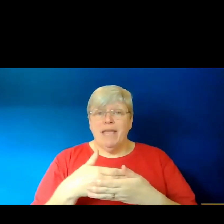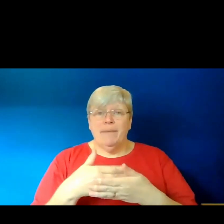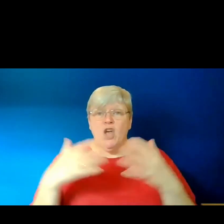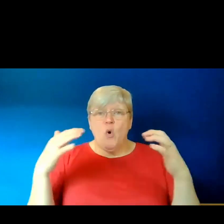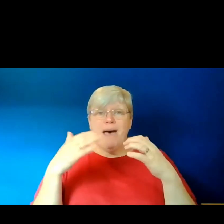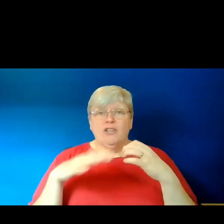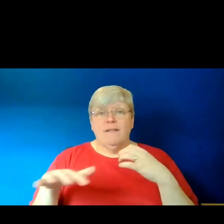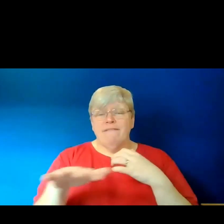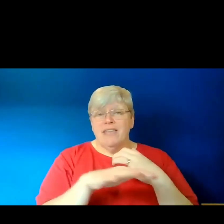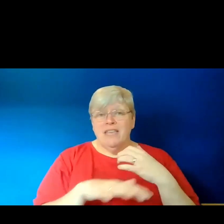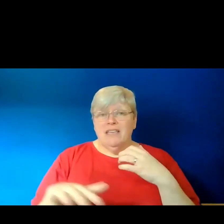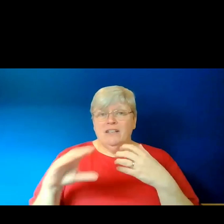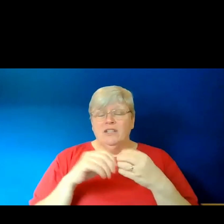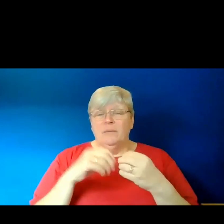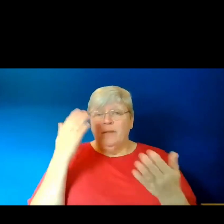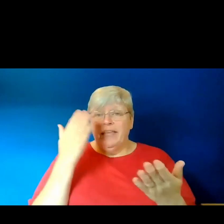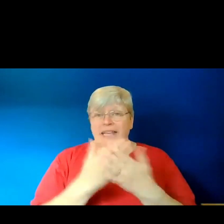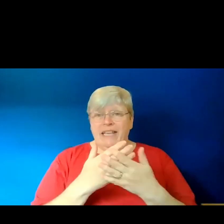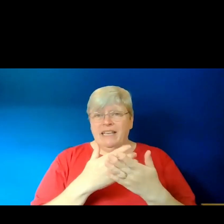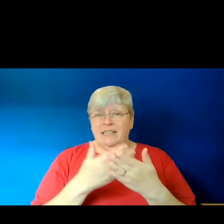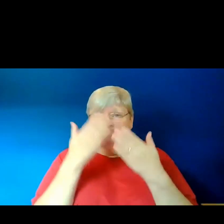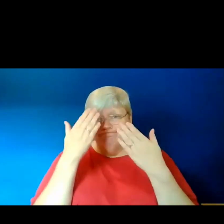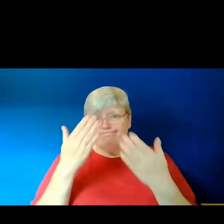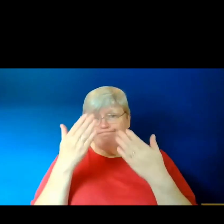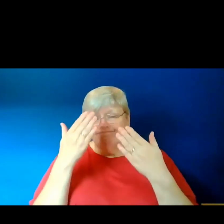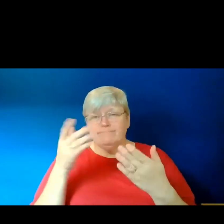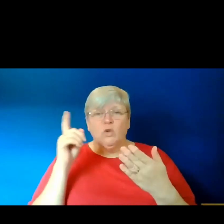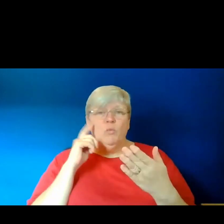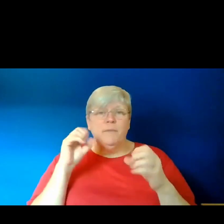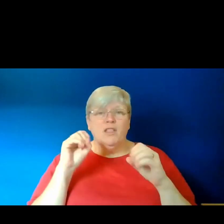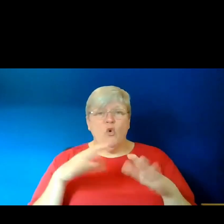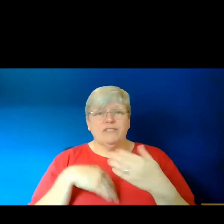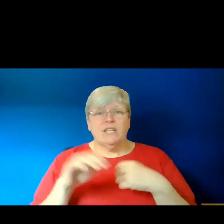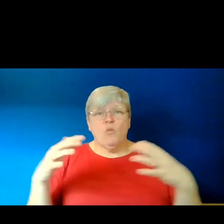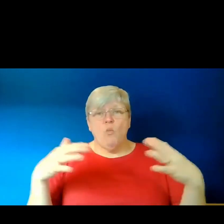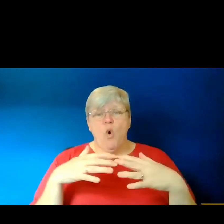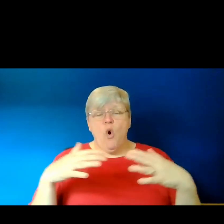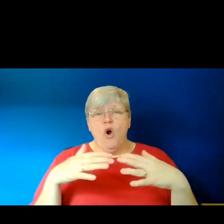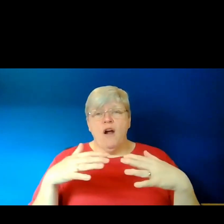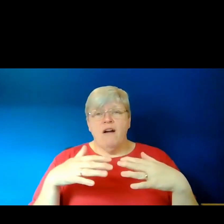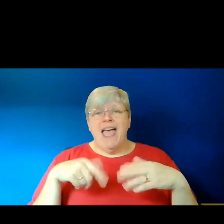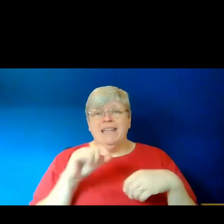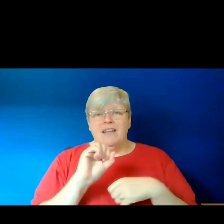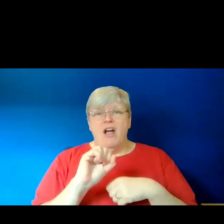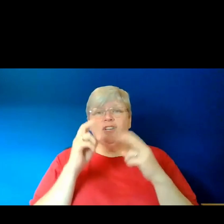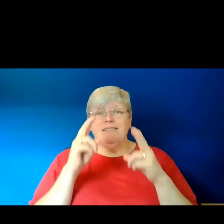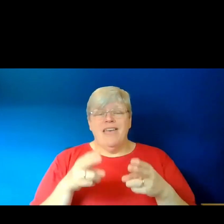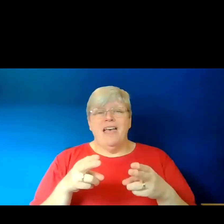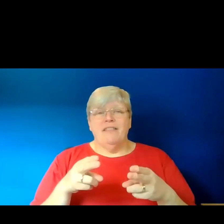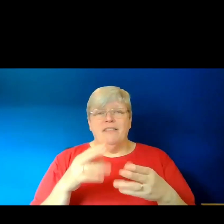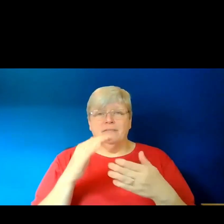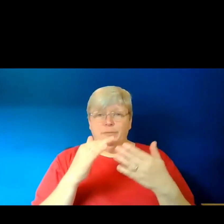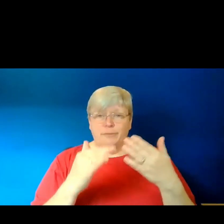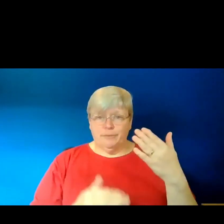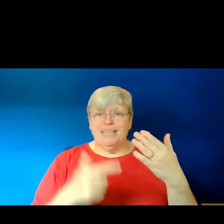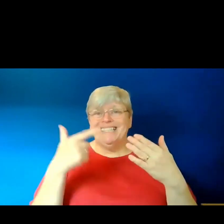her making shrines to the women that were lost in her war and her death. So that's